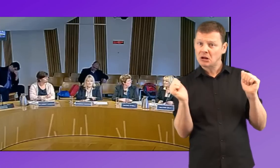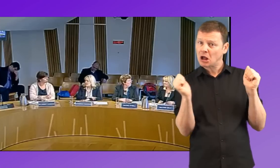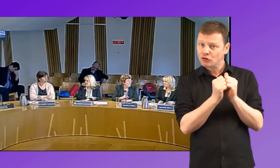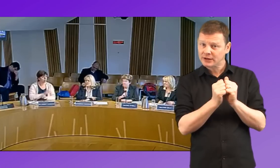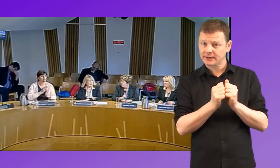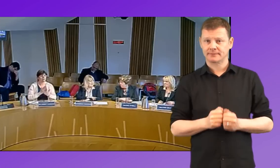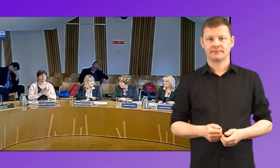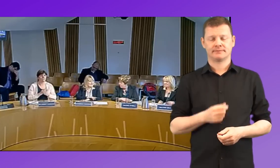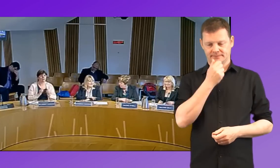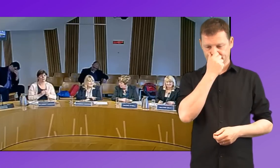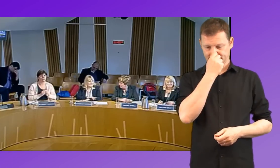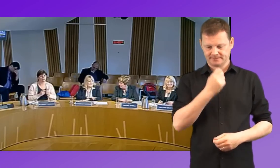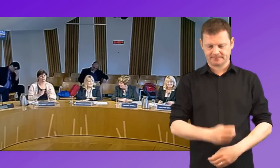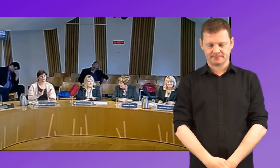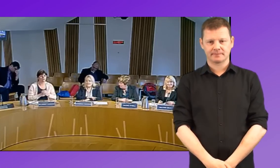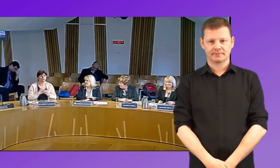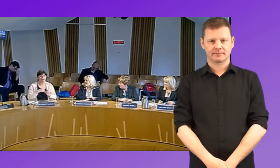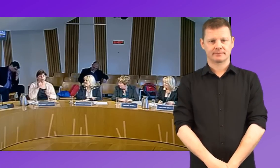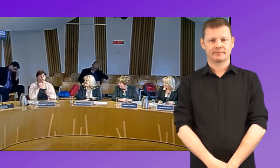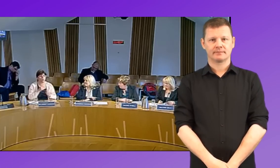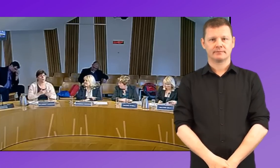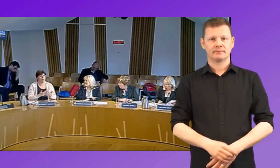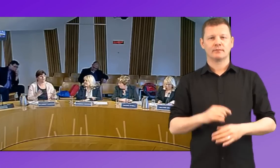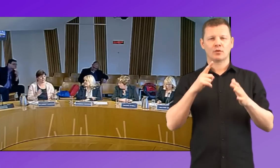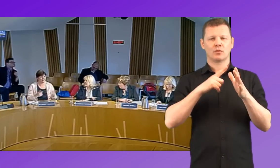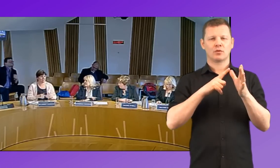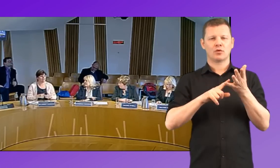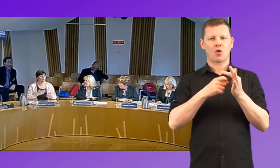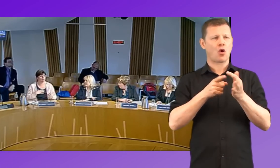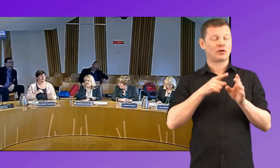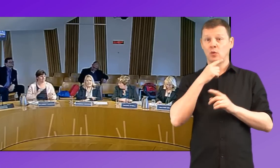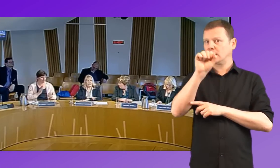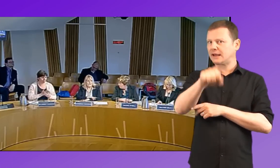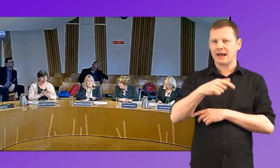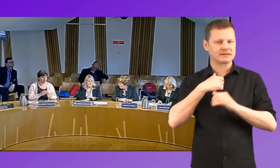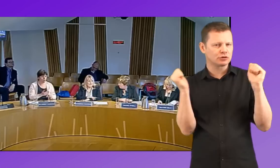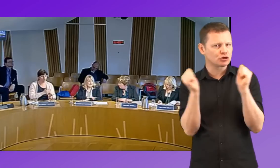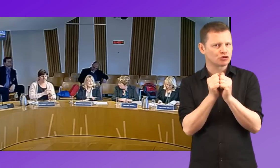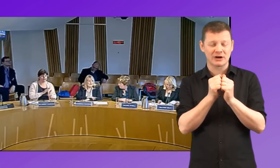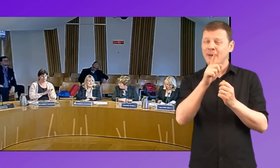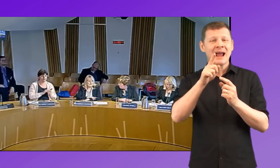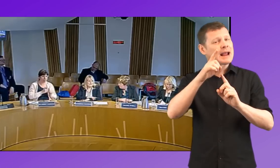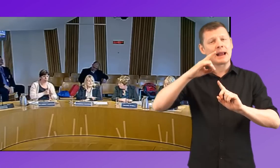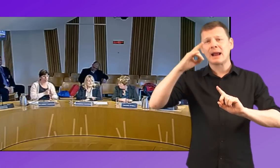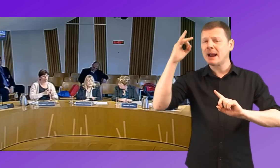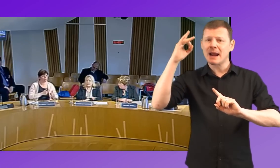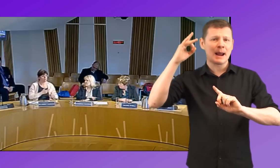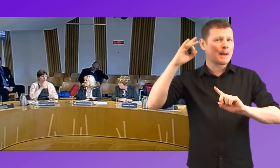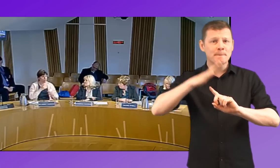Yes. Yeah, I definitely agree with that. I think, you know, fundamentally, we need to know how many, uh, children